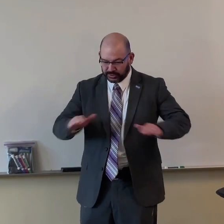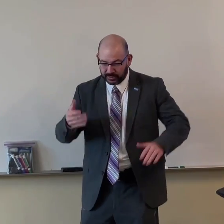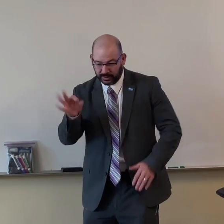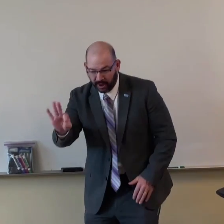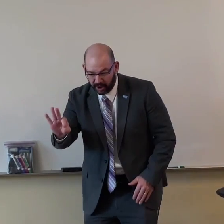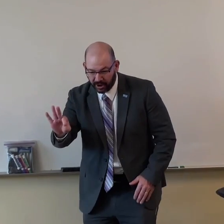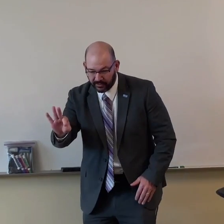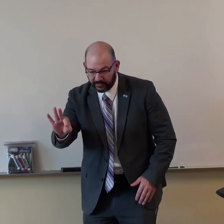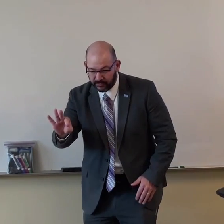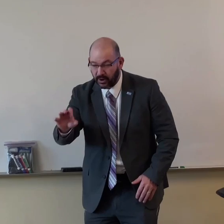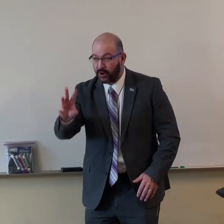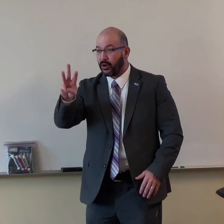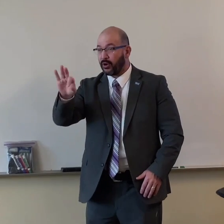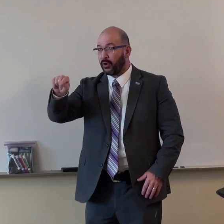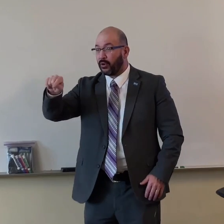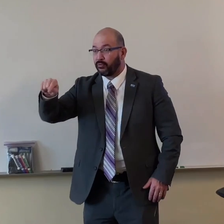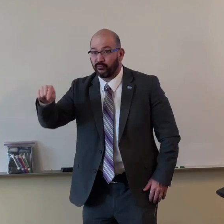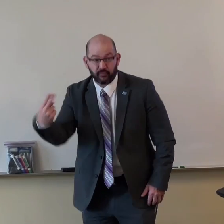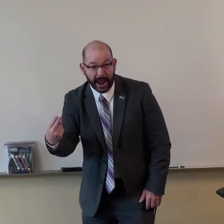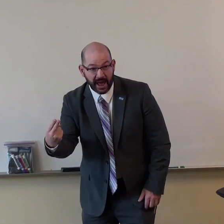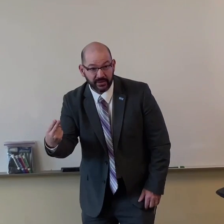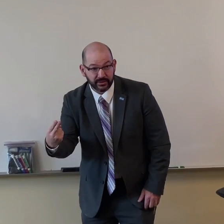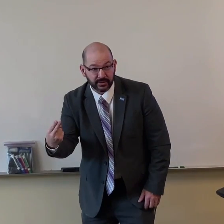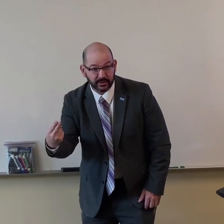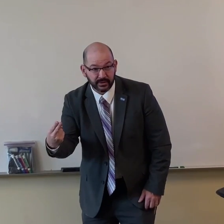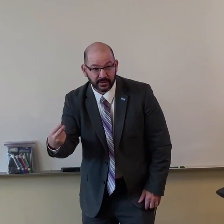We're children of wrath, wrath,